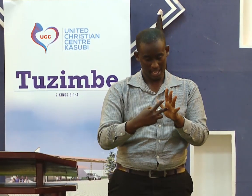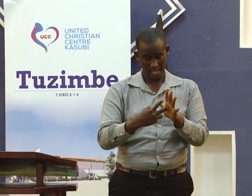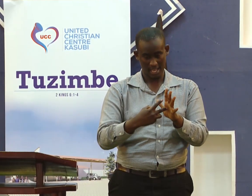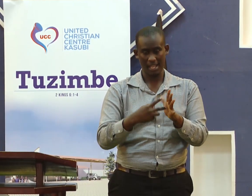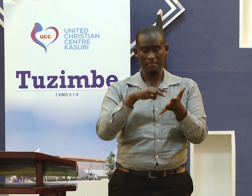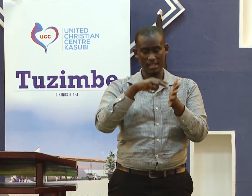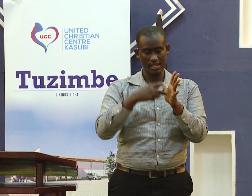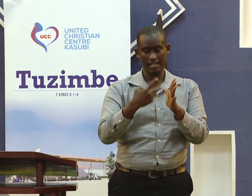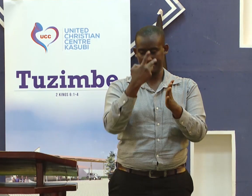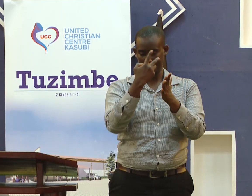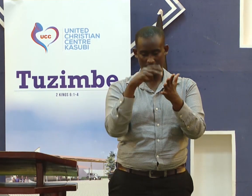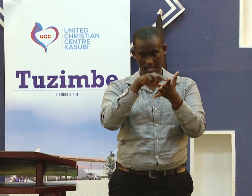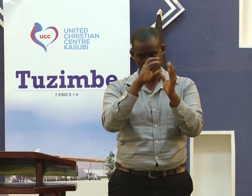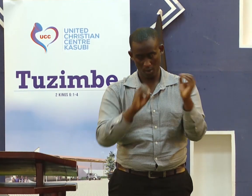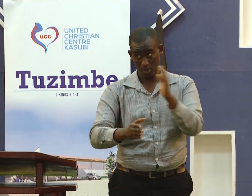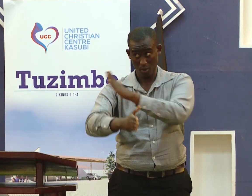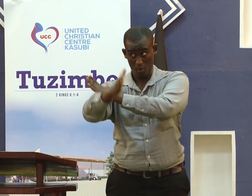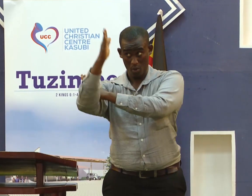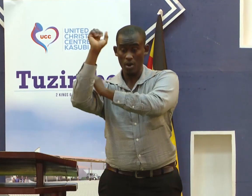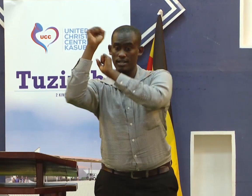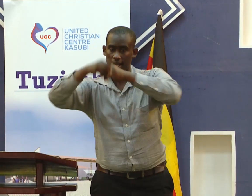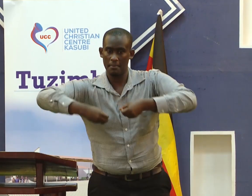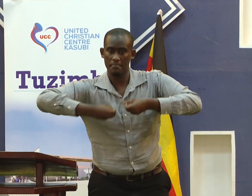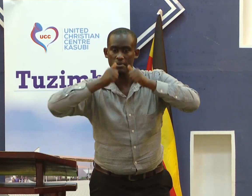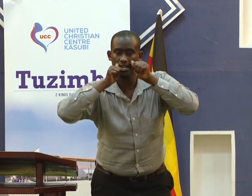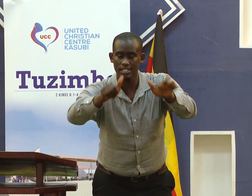That doesn't mean that God cannot bless you.